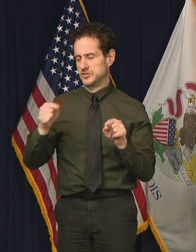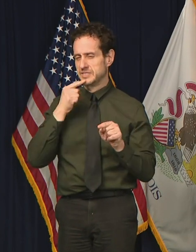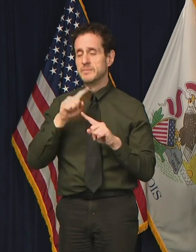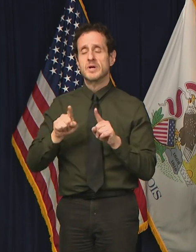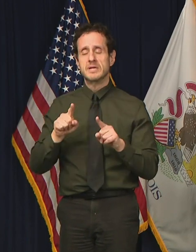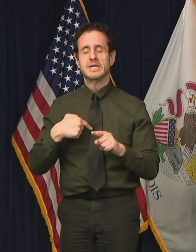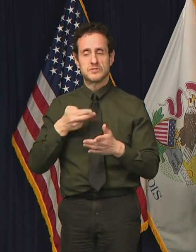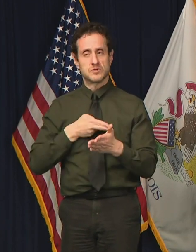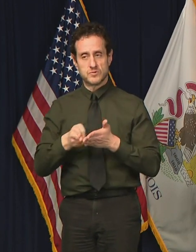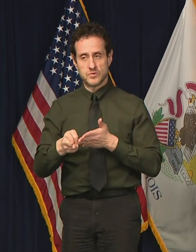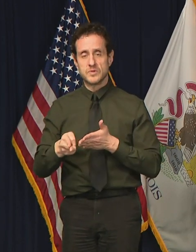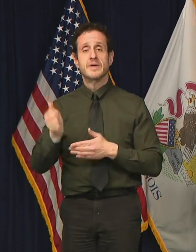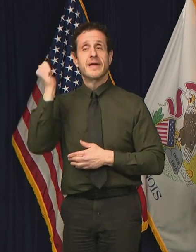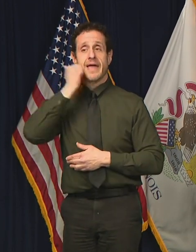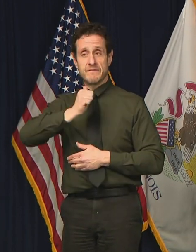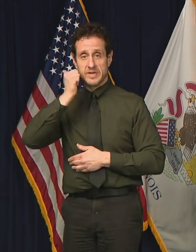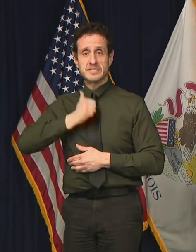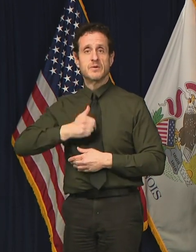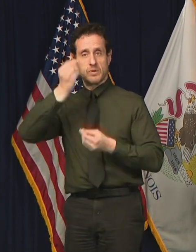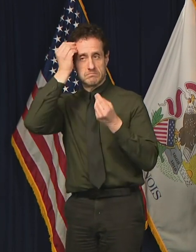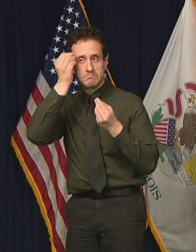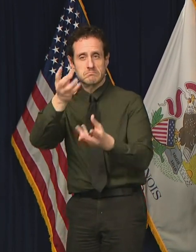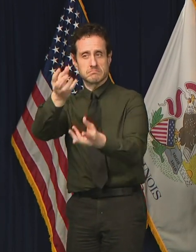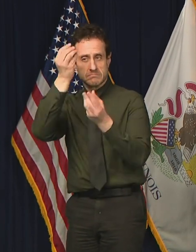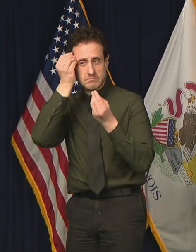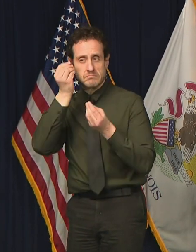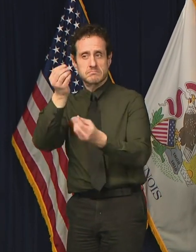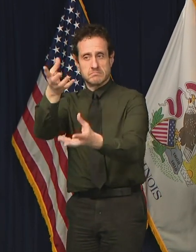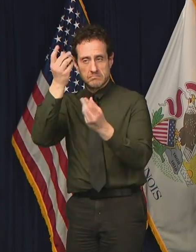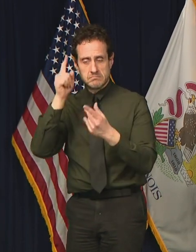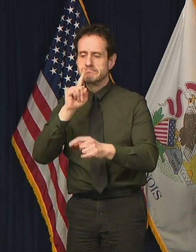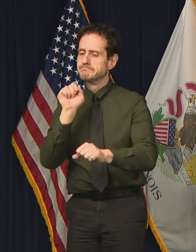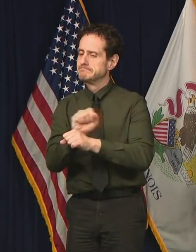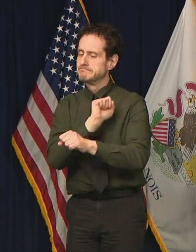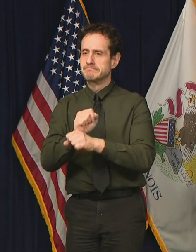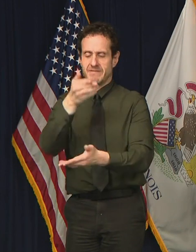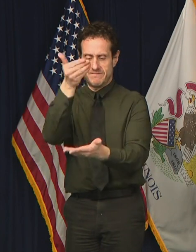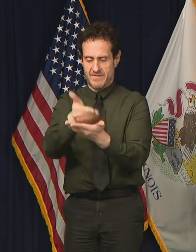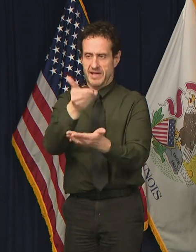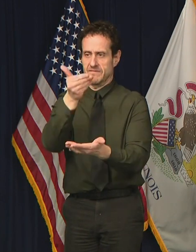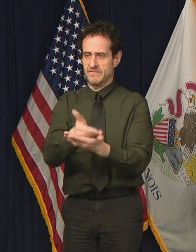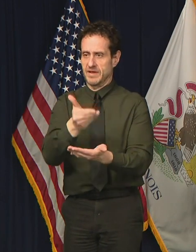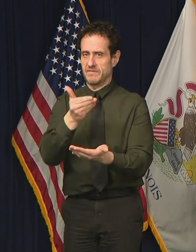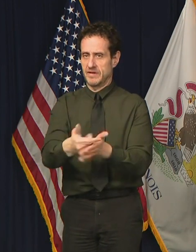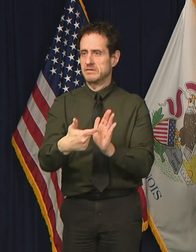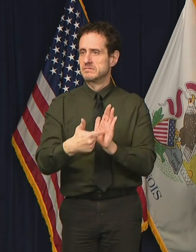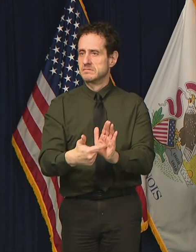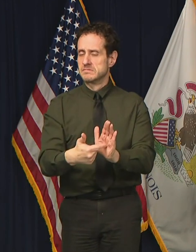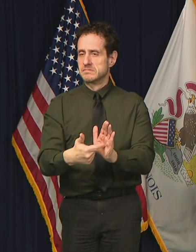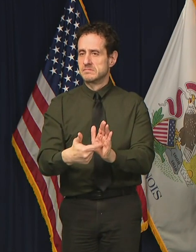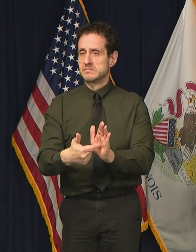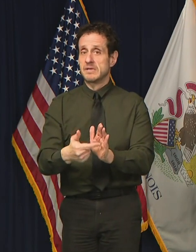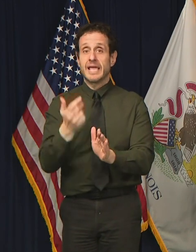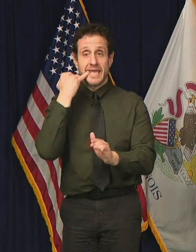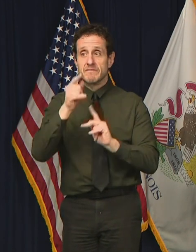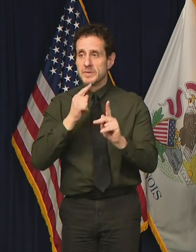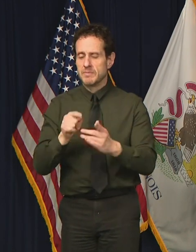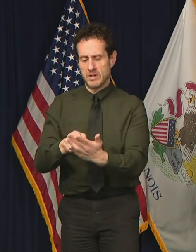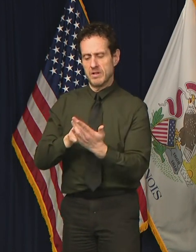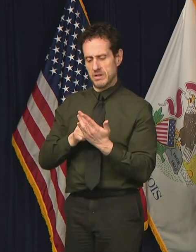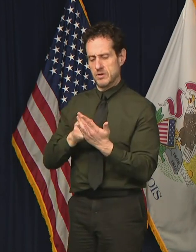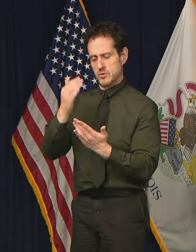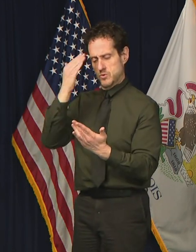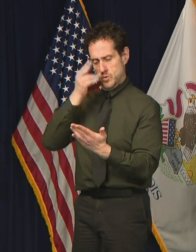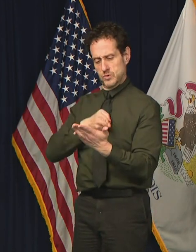these daily press briefings is to bring you the real facts so that we can all respond appropriately to the crisis